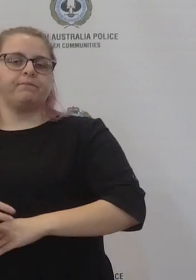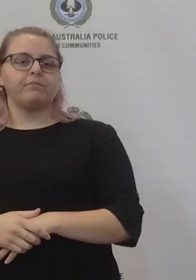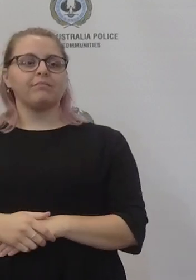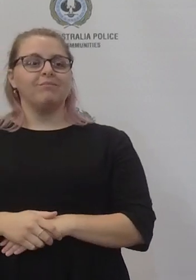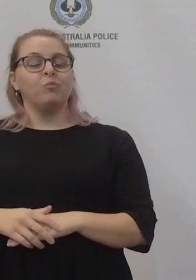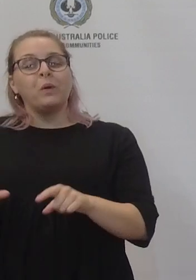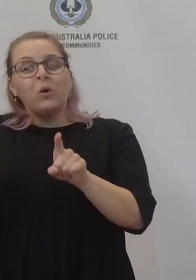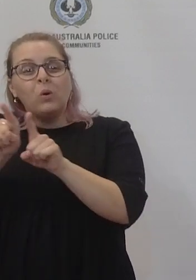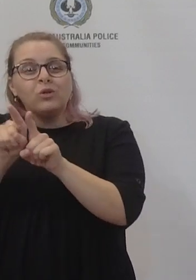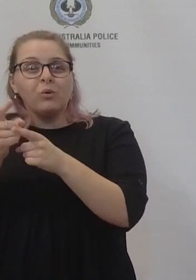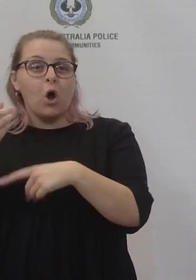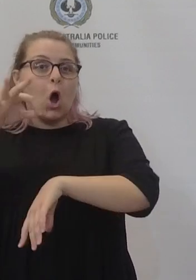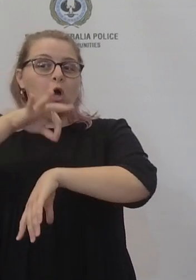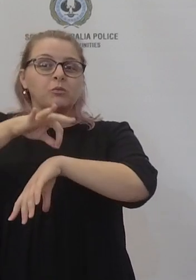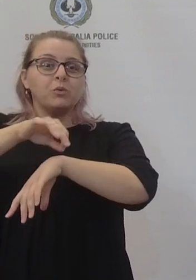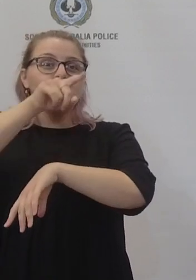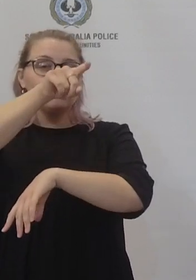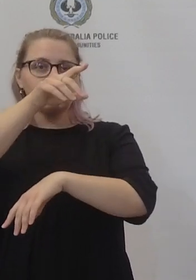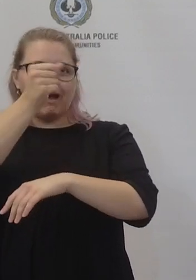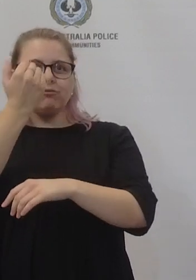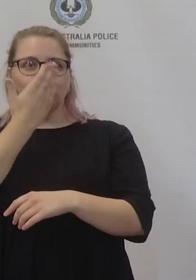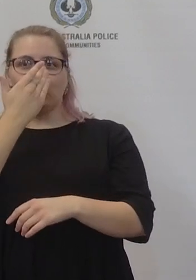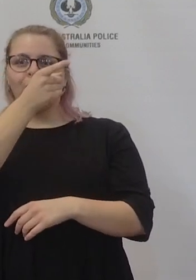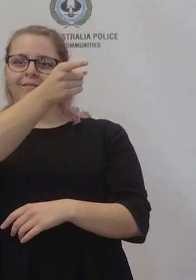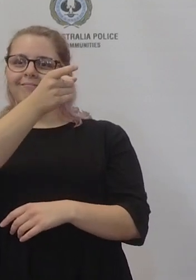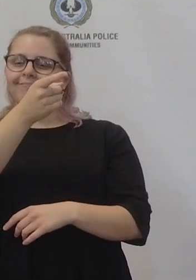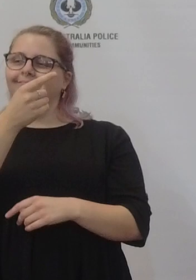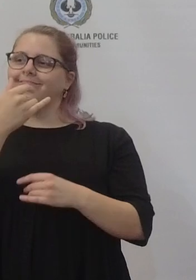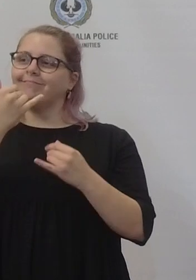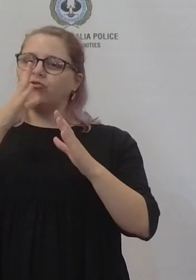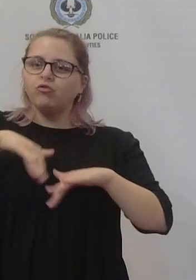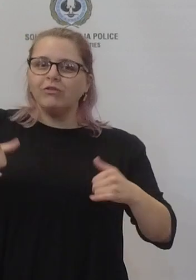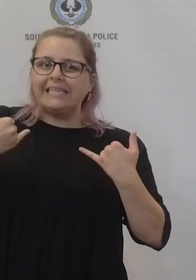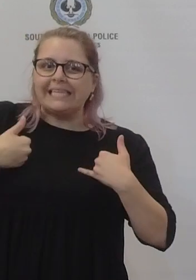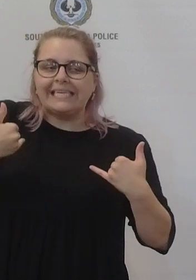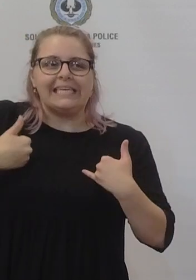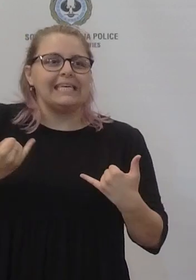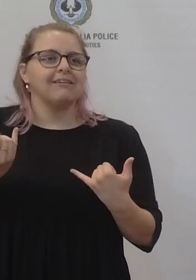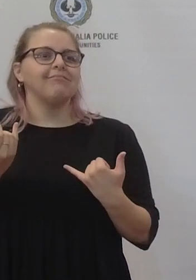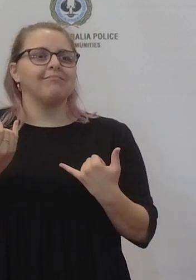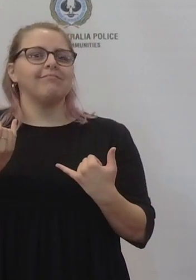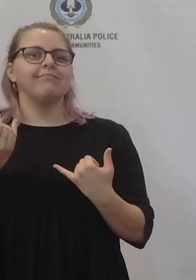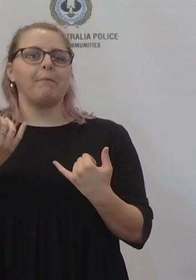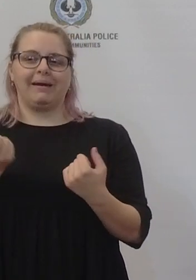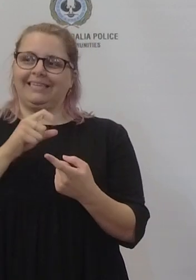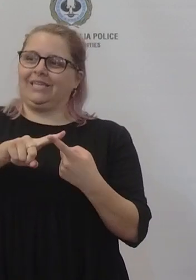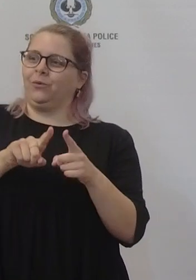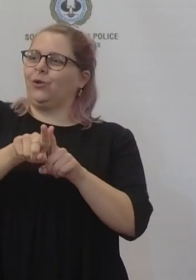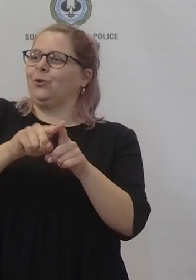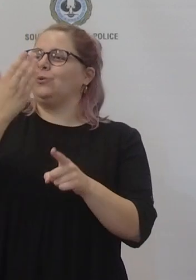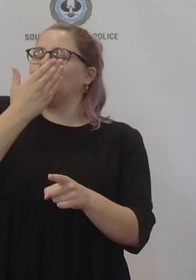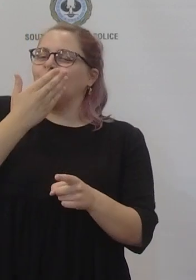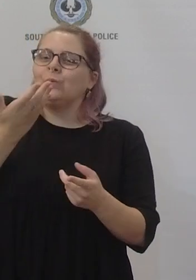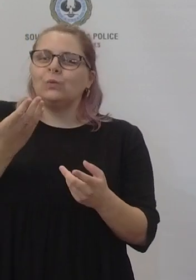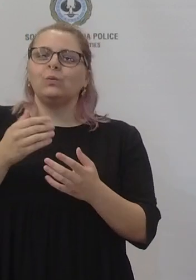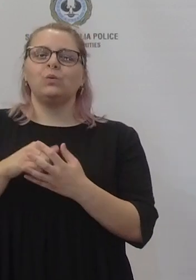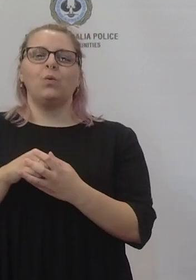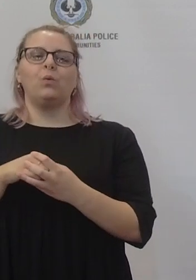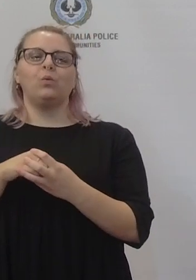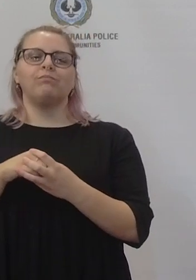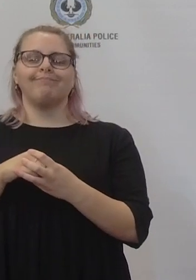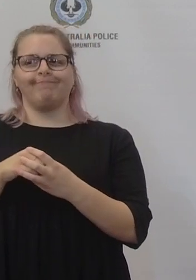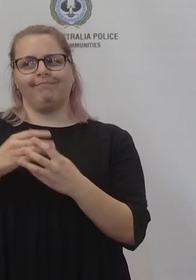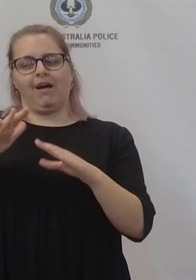okay we're not going to have unvaccinated teaching staff at the hospital so that's probably the best example I can give. I might pass to Professor